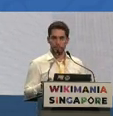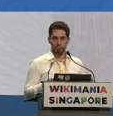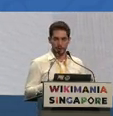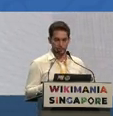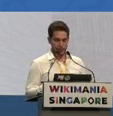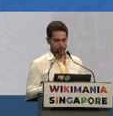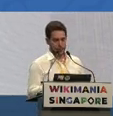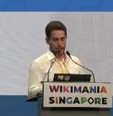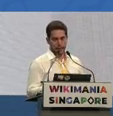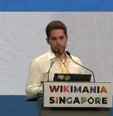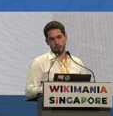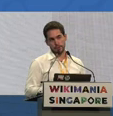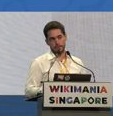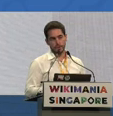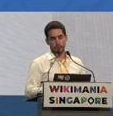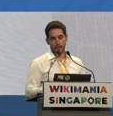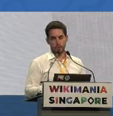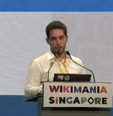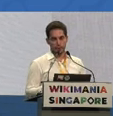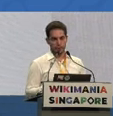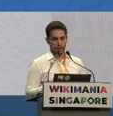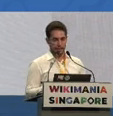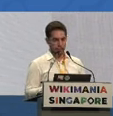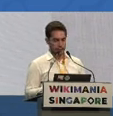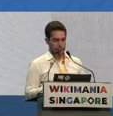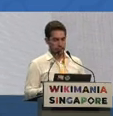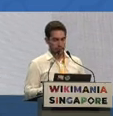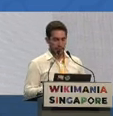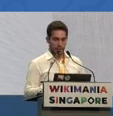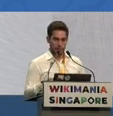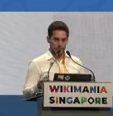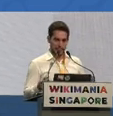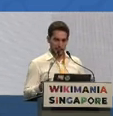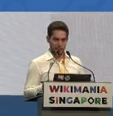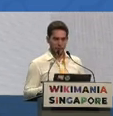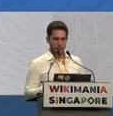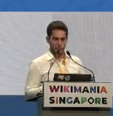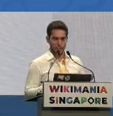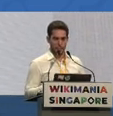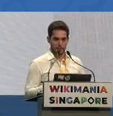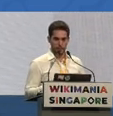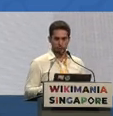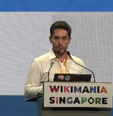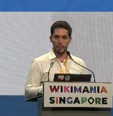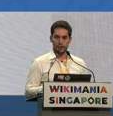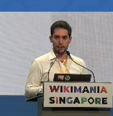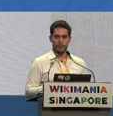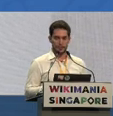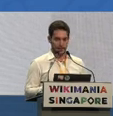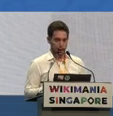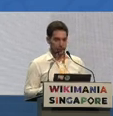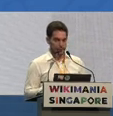that's many prototypes. And the project we are pushing right now, it's kind of basic vocabulary list for